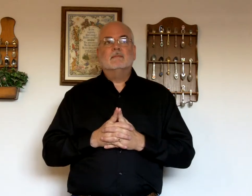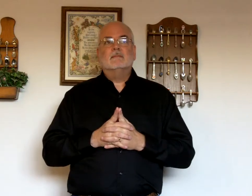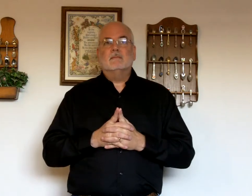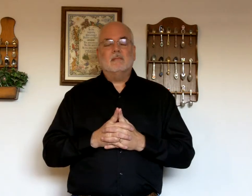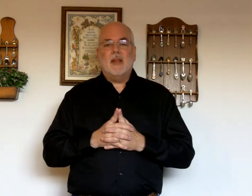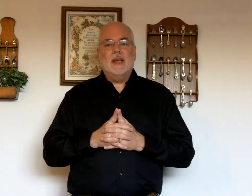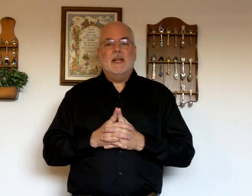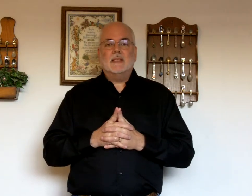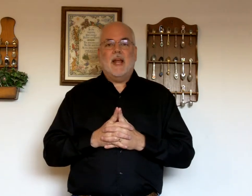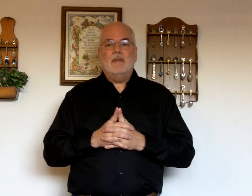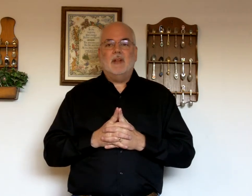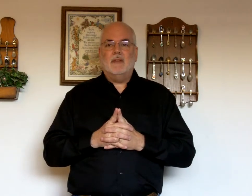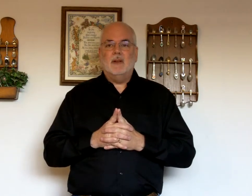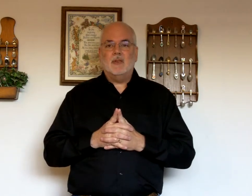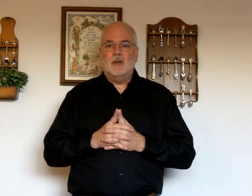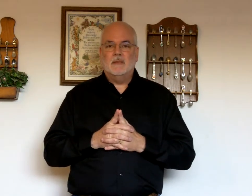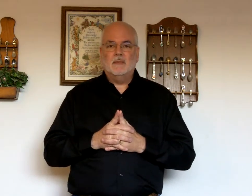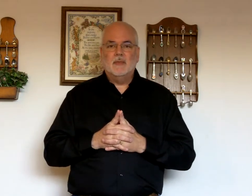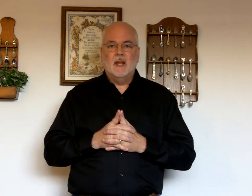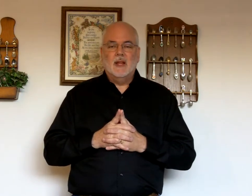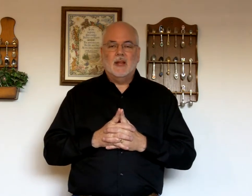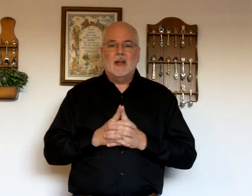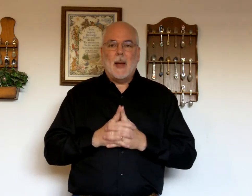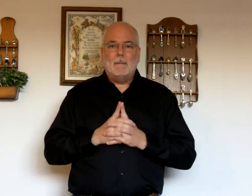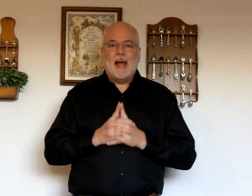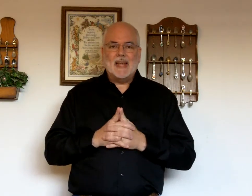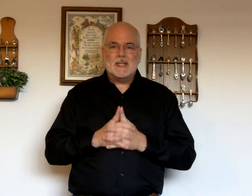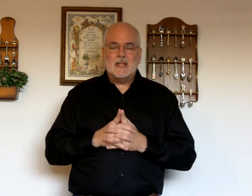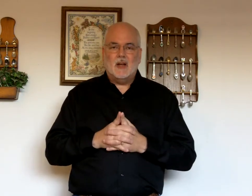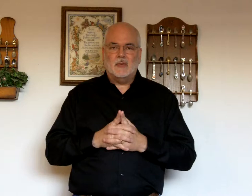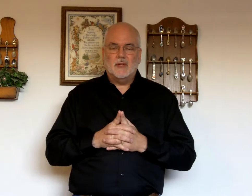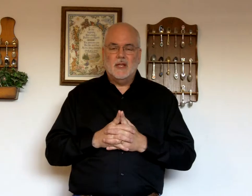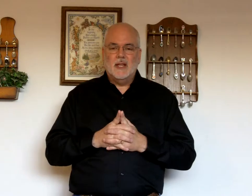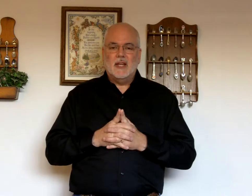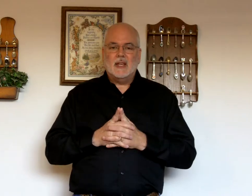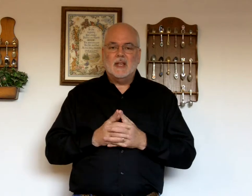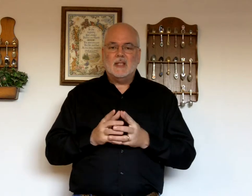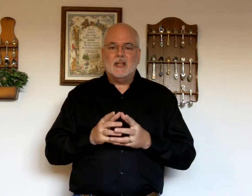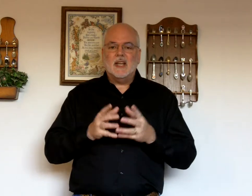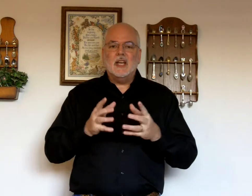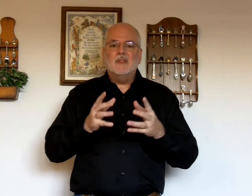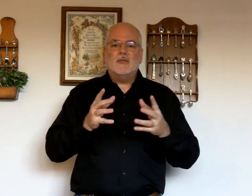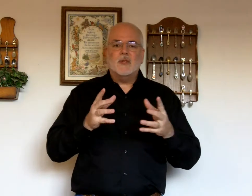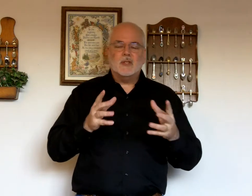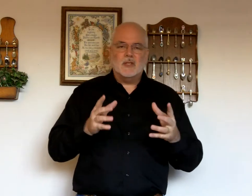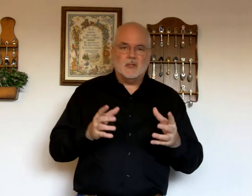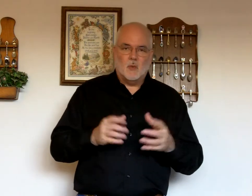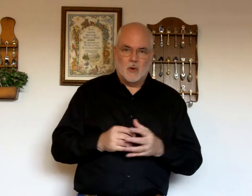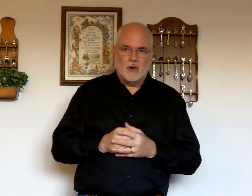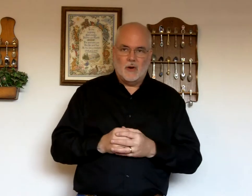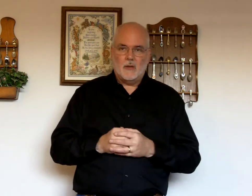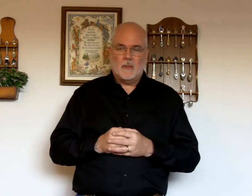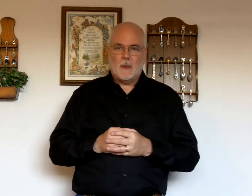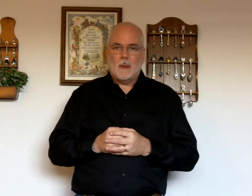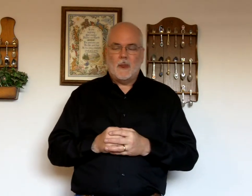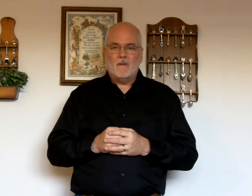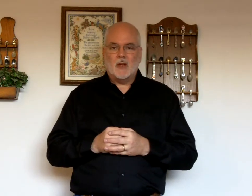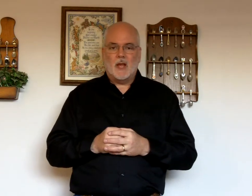It doesn't have a definition. Not by itself. It is an emphasis word. Okay?